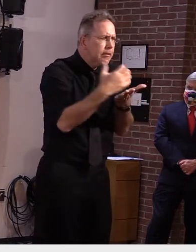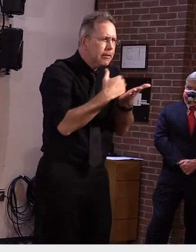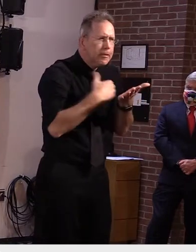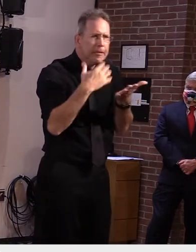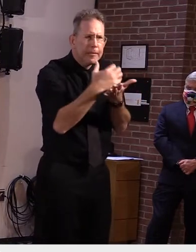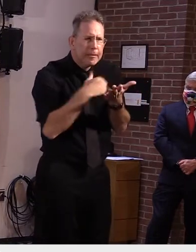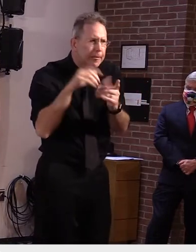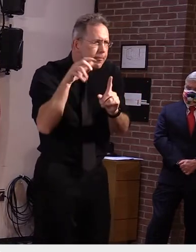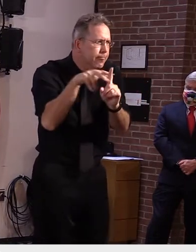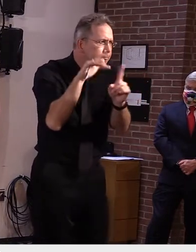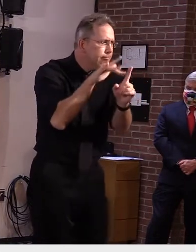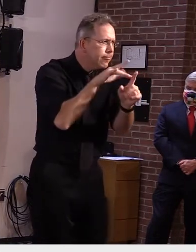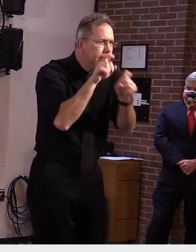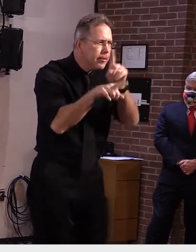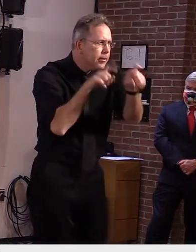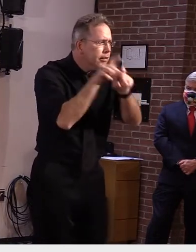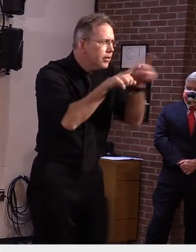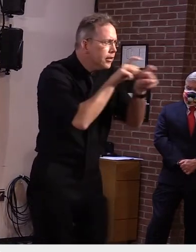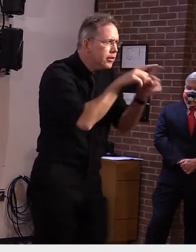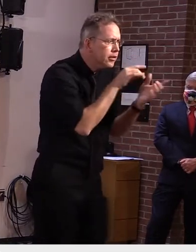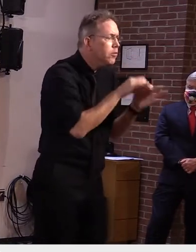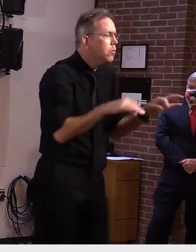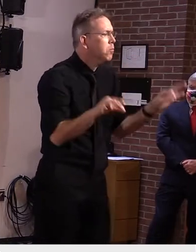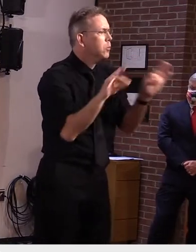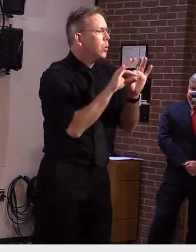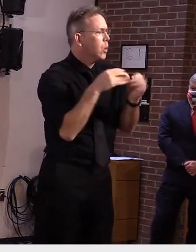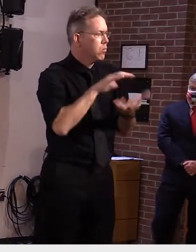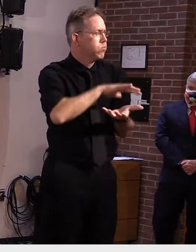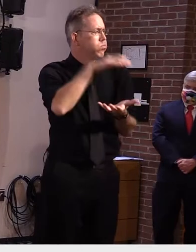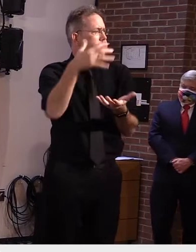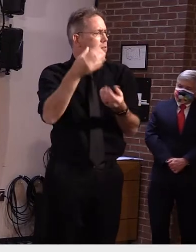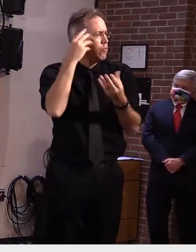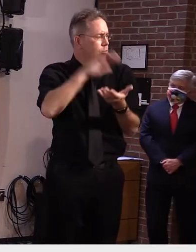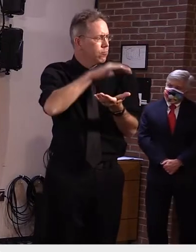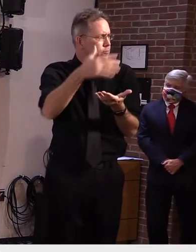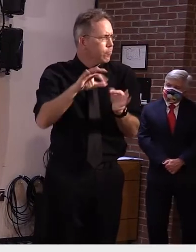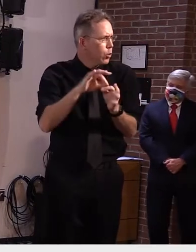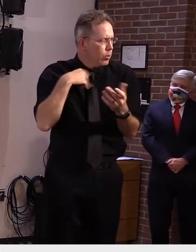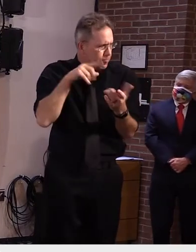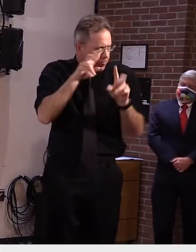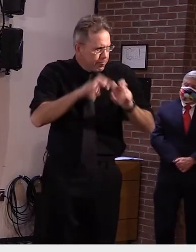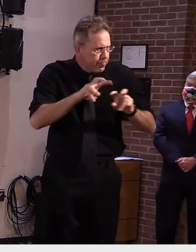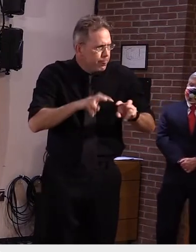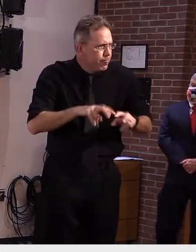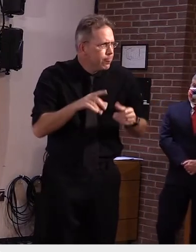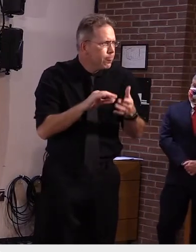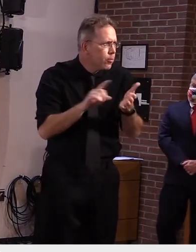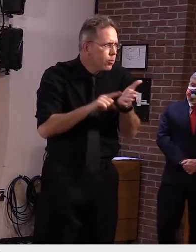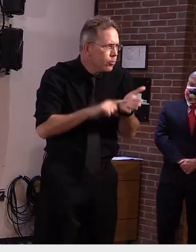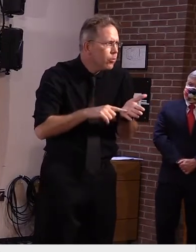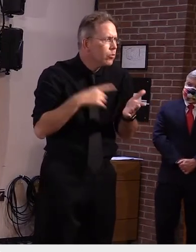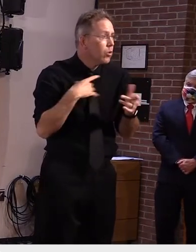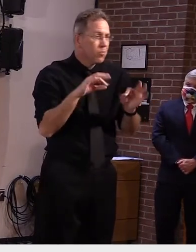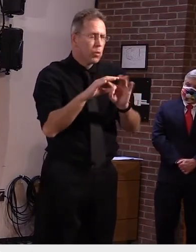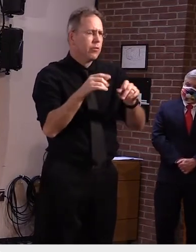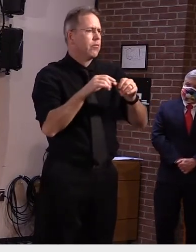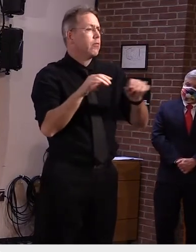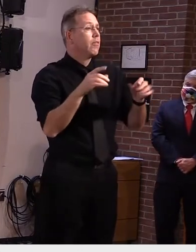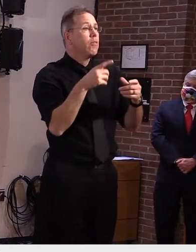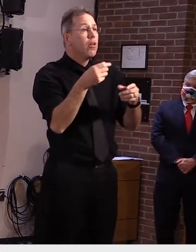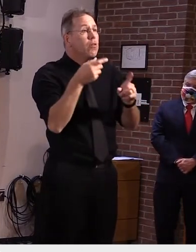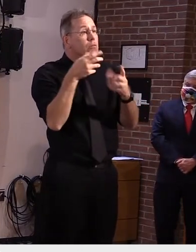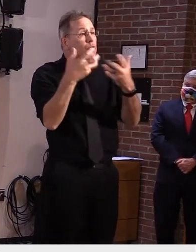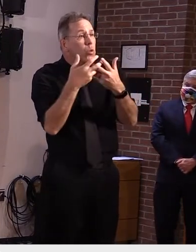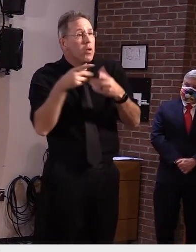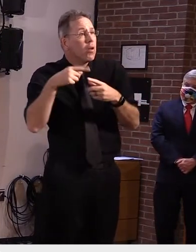important to share like if you're a quarantine person you shouldn't be at work or school but for contacts